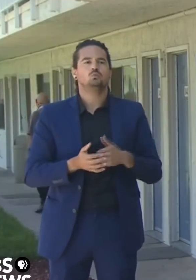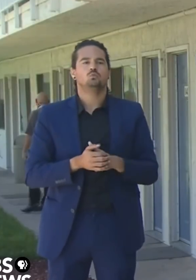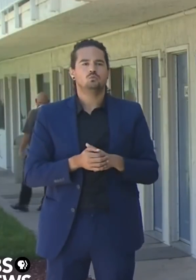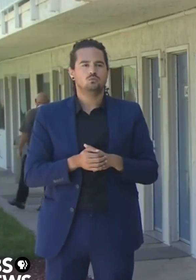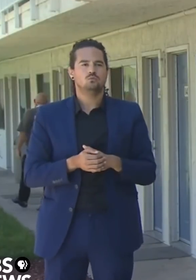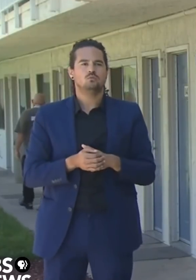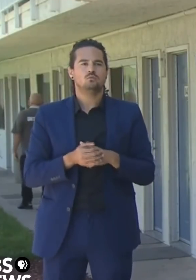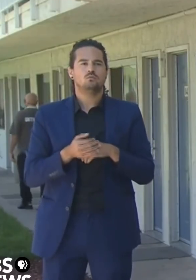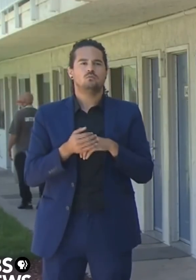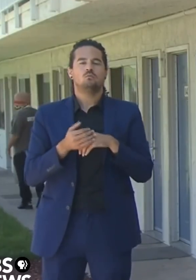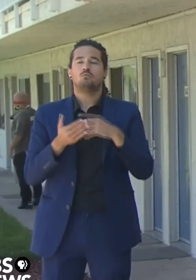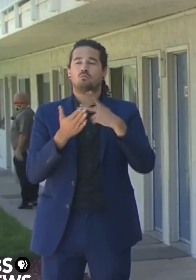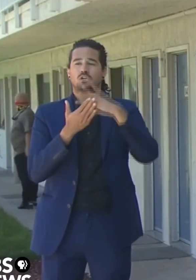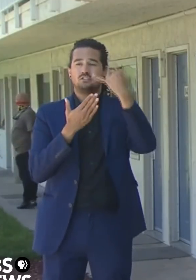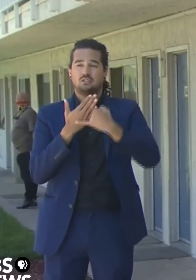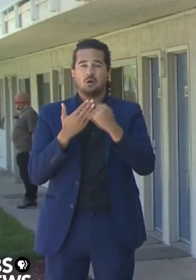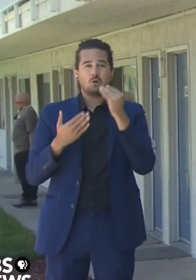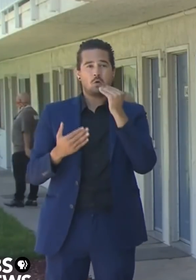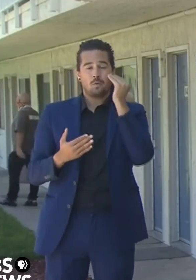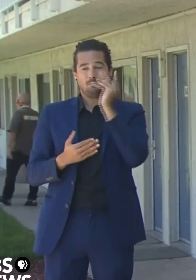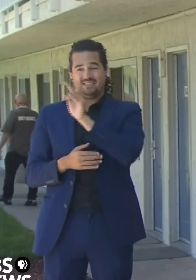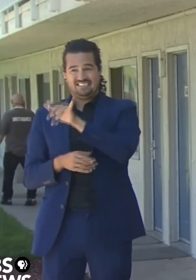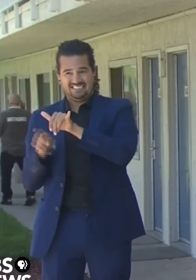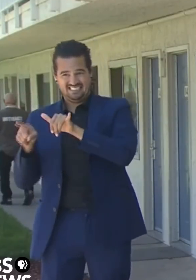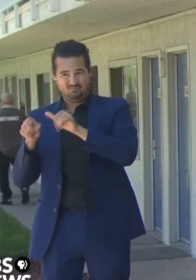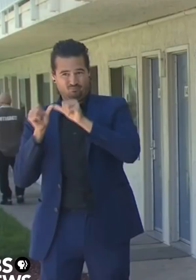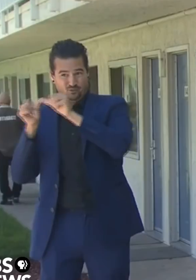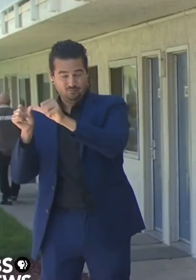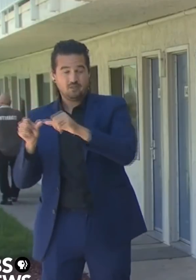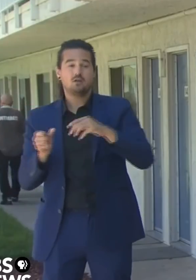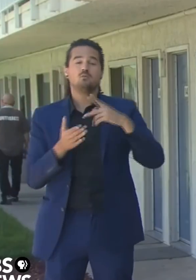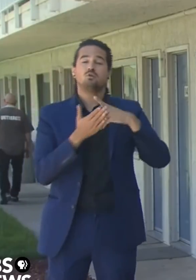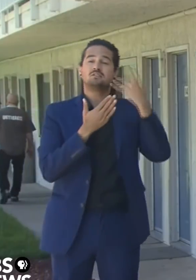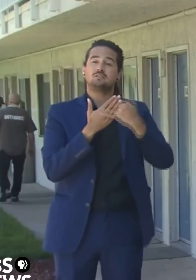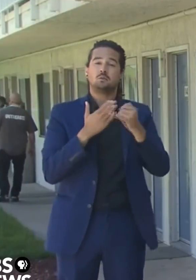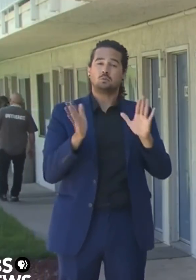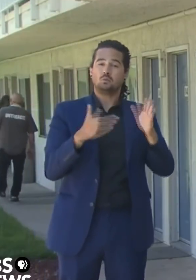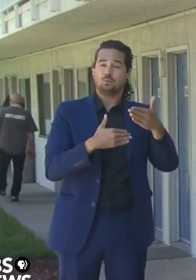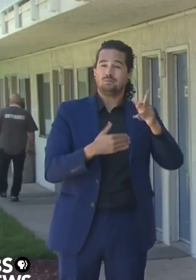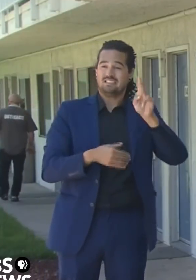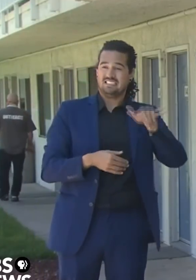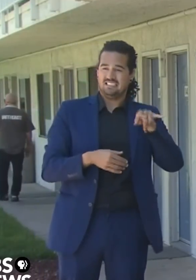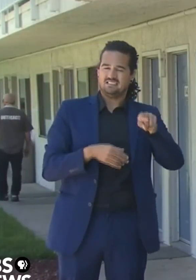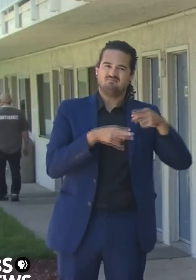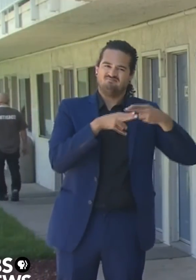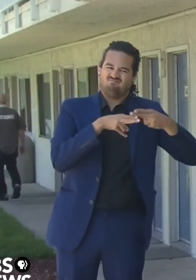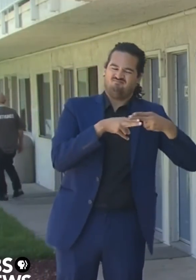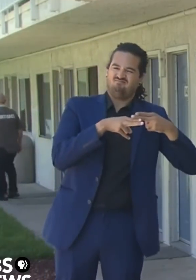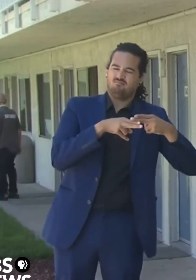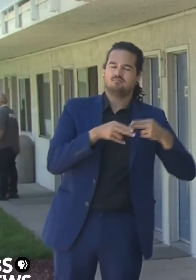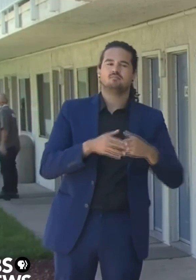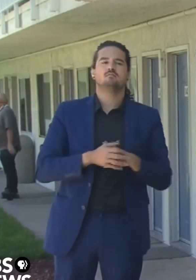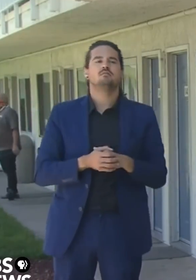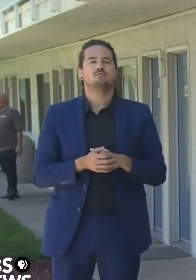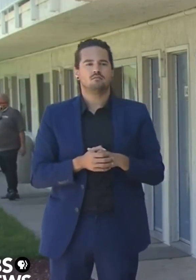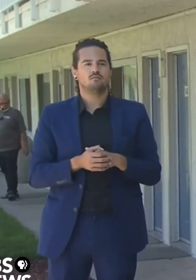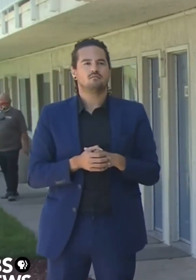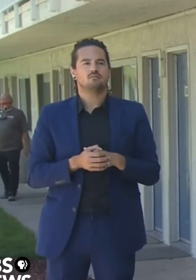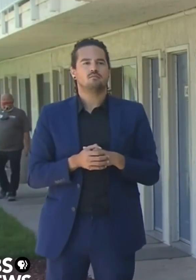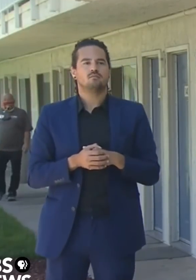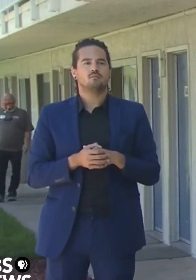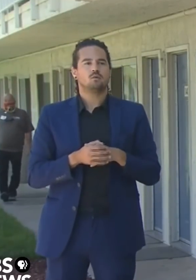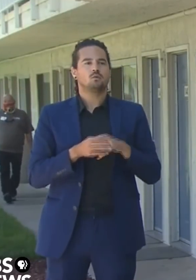or Room Key now referred to as Project Home Key moving forward with a sense of more permanency. As always,